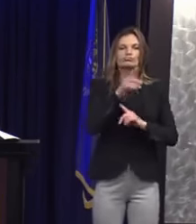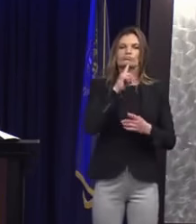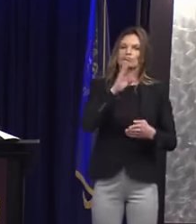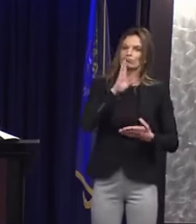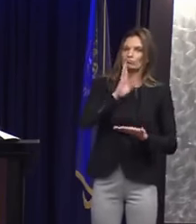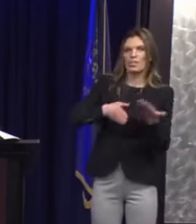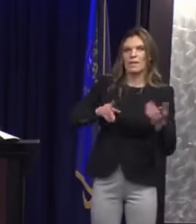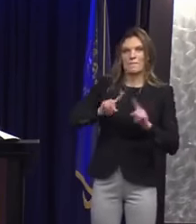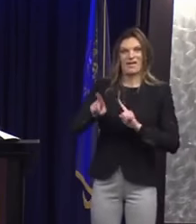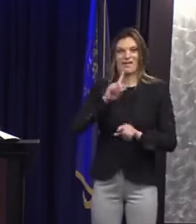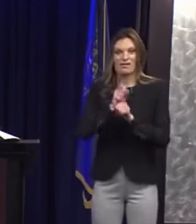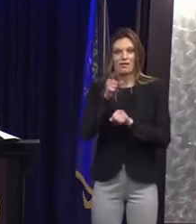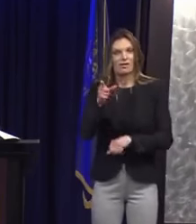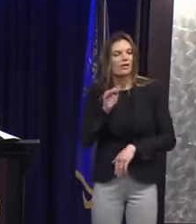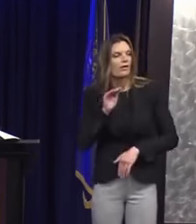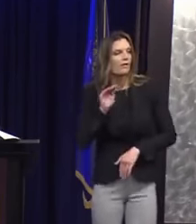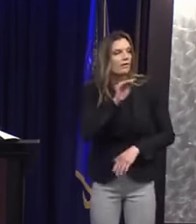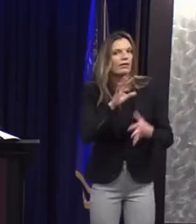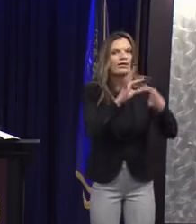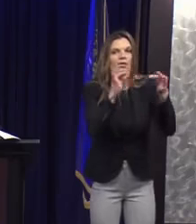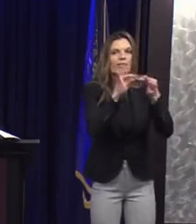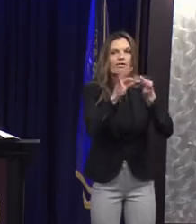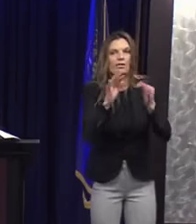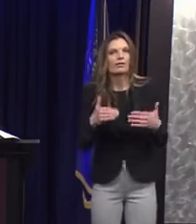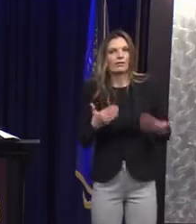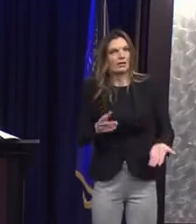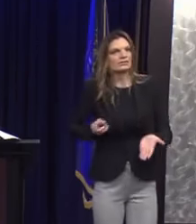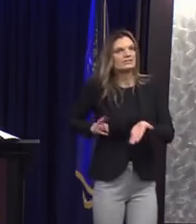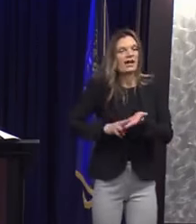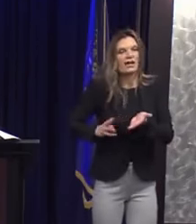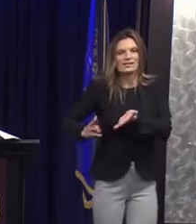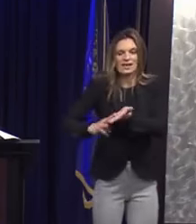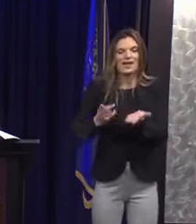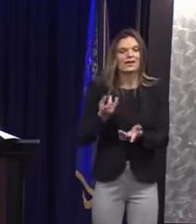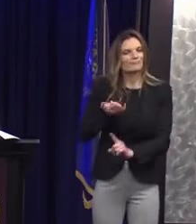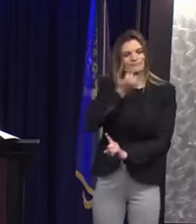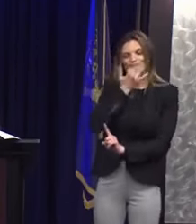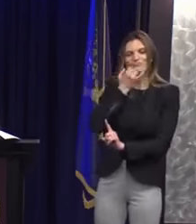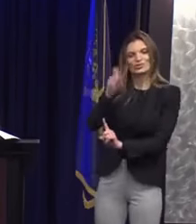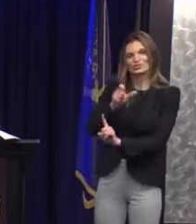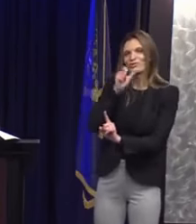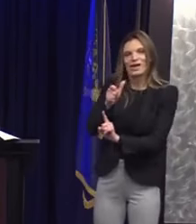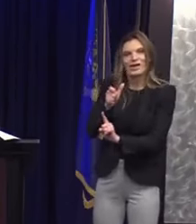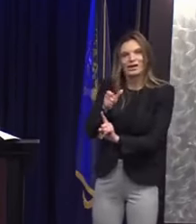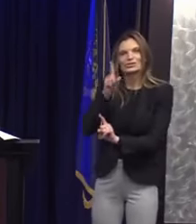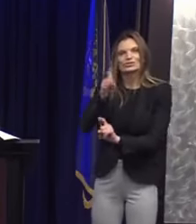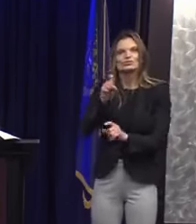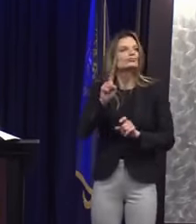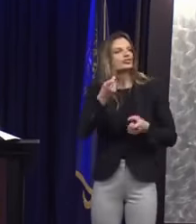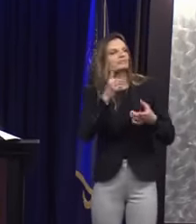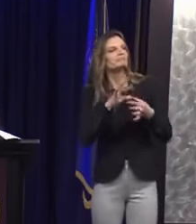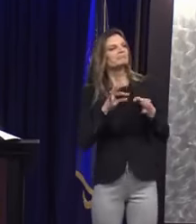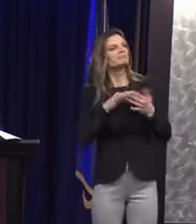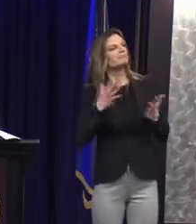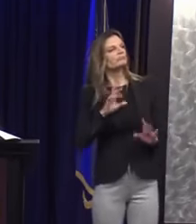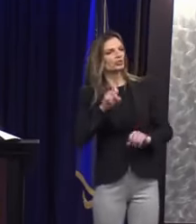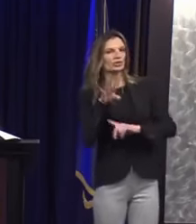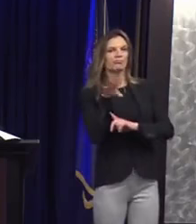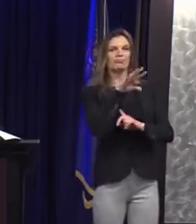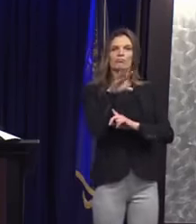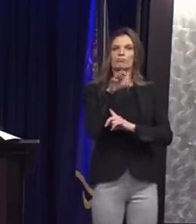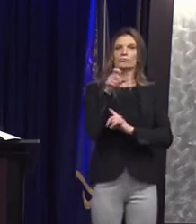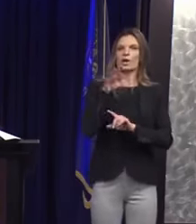and inducing criminal conduct. Ms. Hurts went from simply recording legal